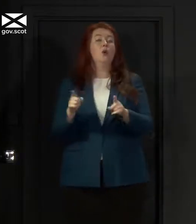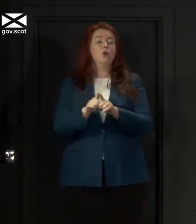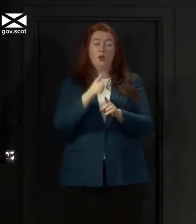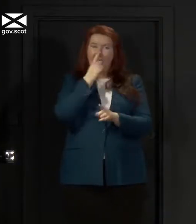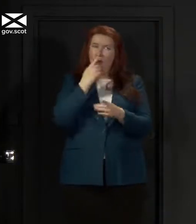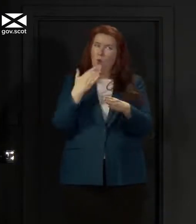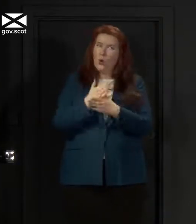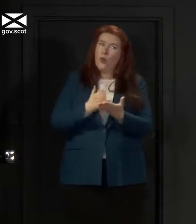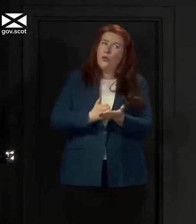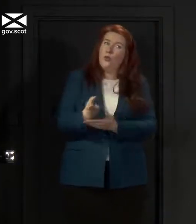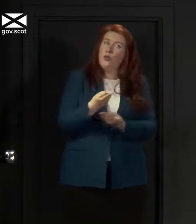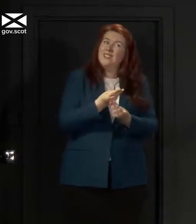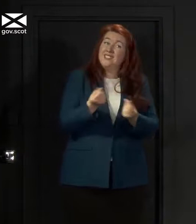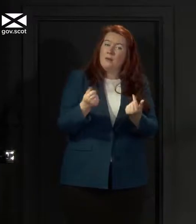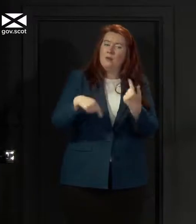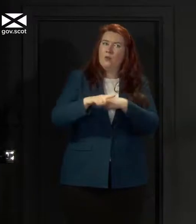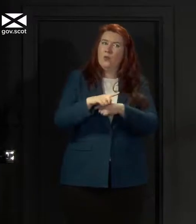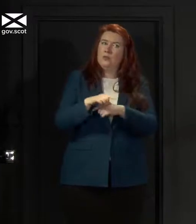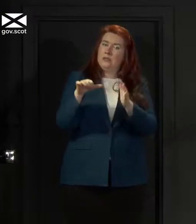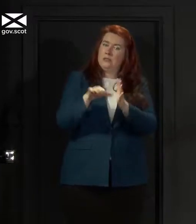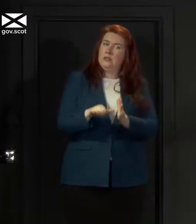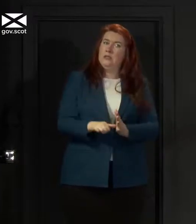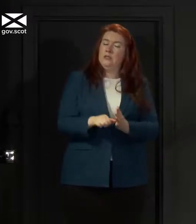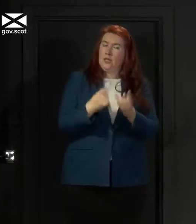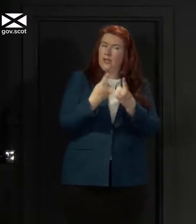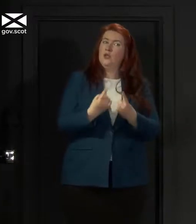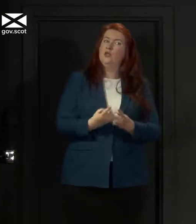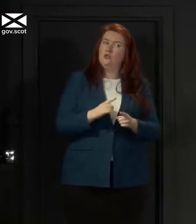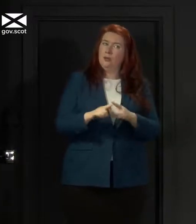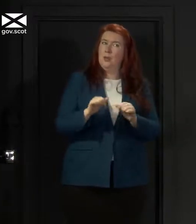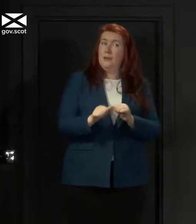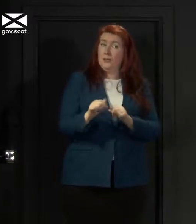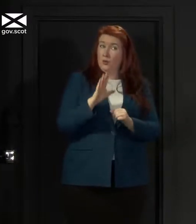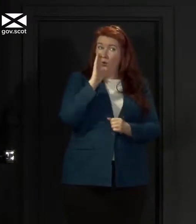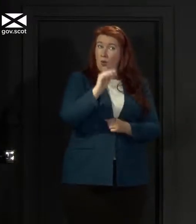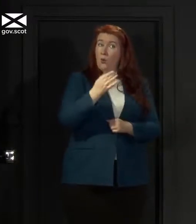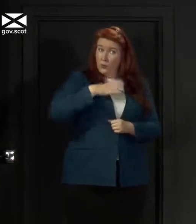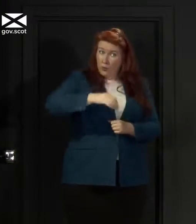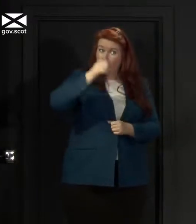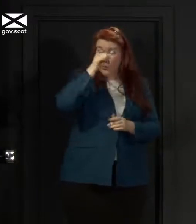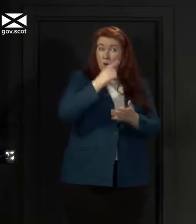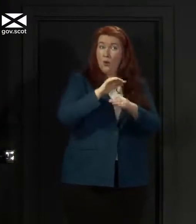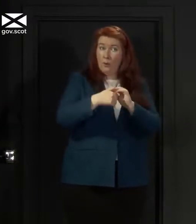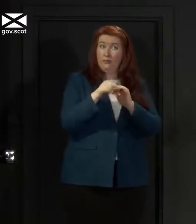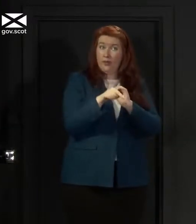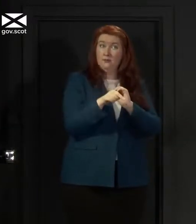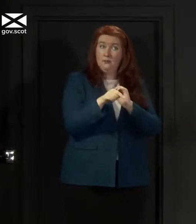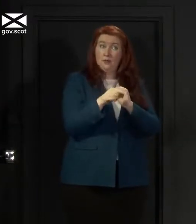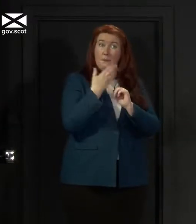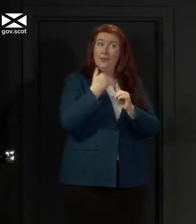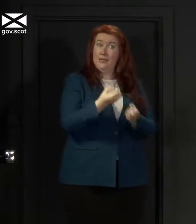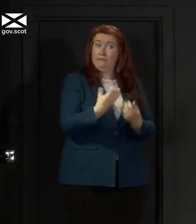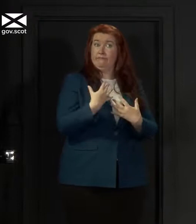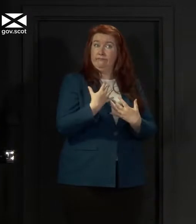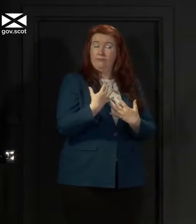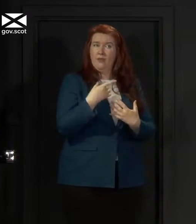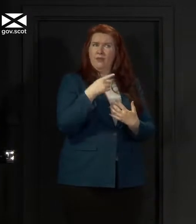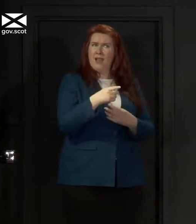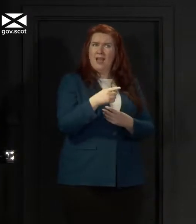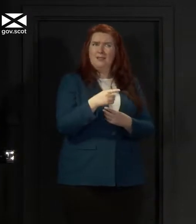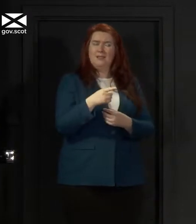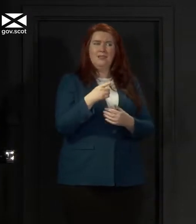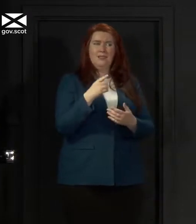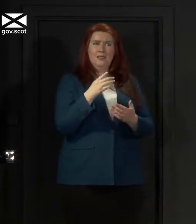some of those particular difficult issues as best we can so we do want to know about that because that is a very